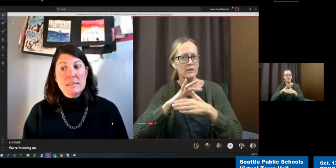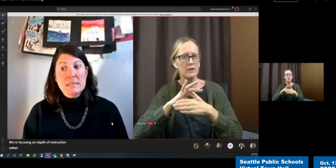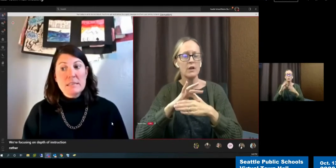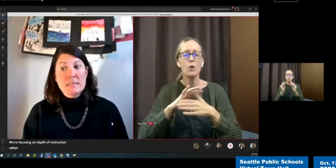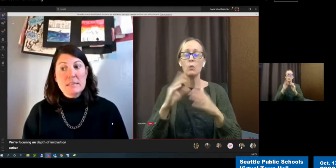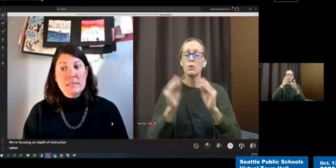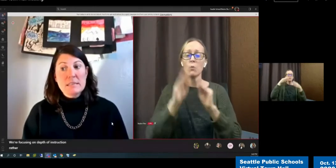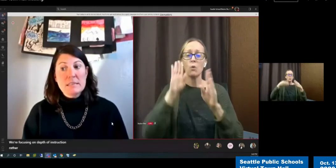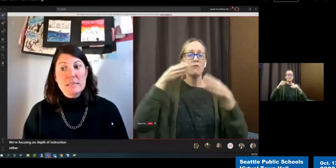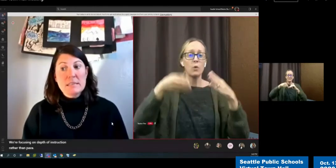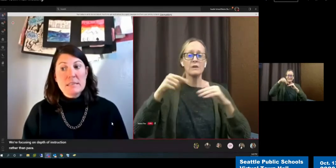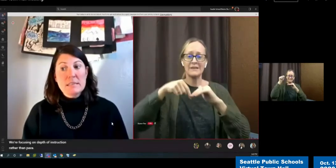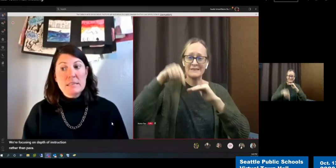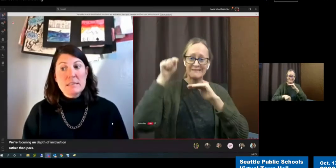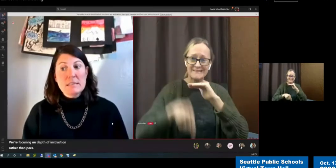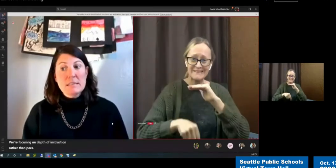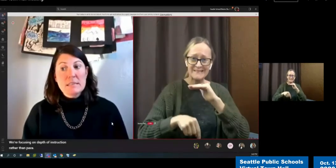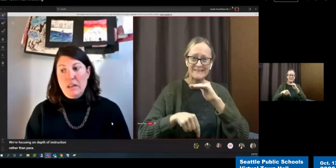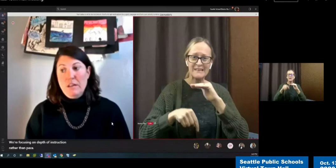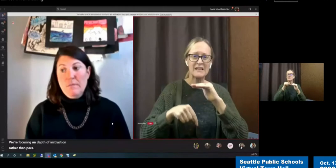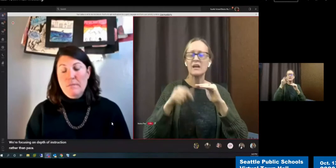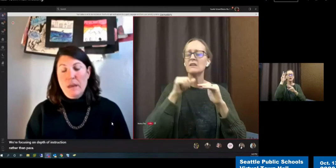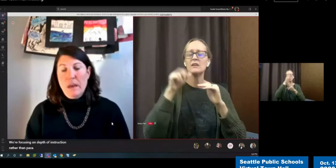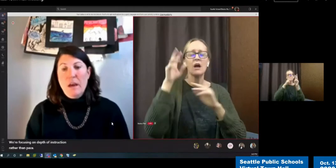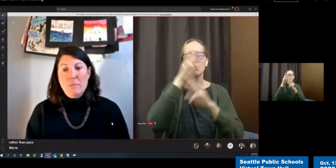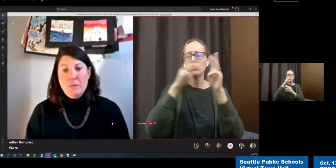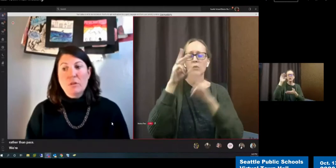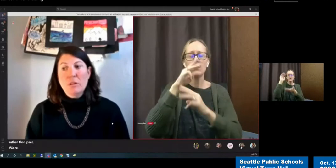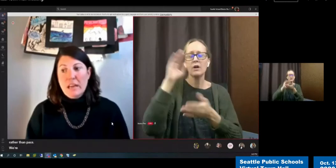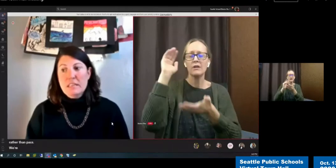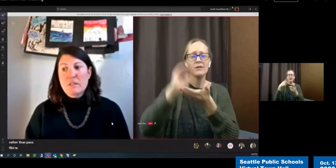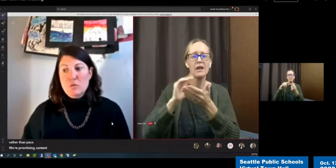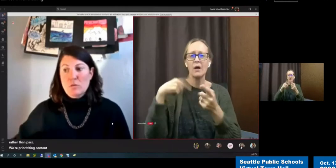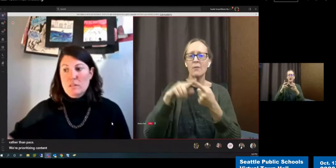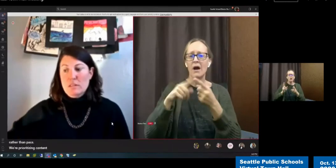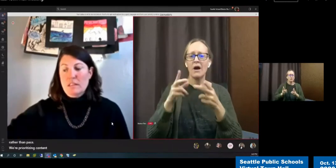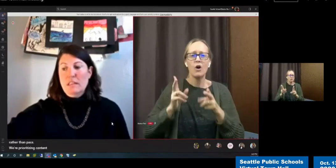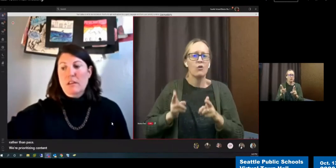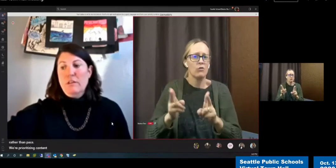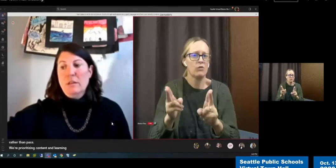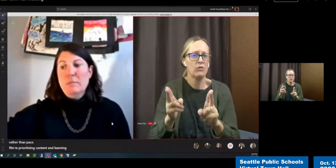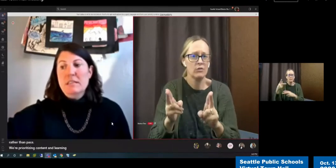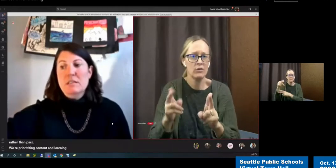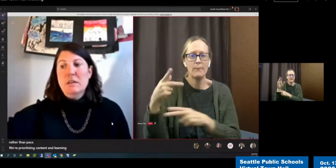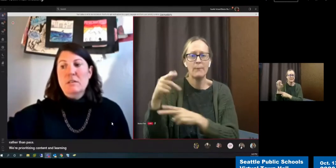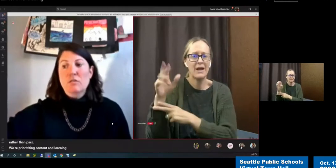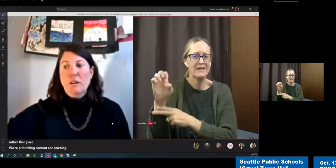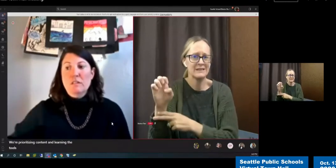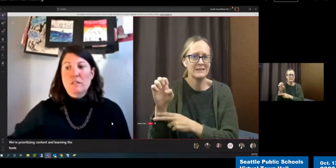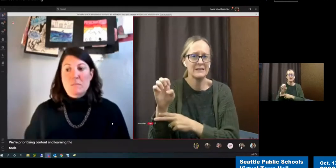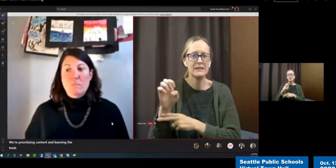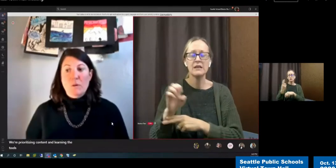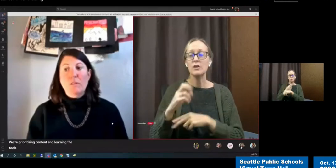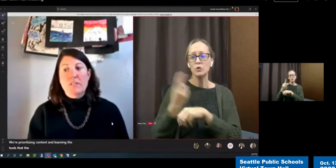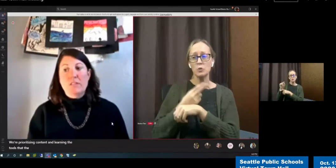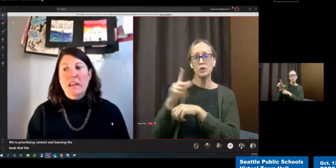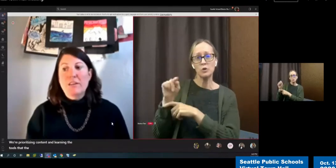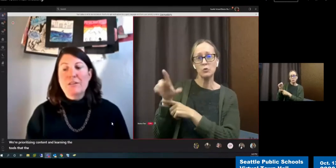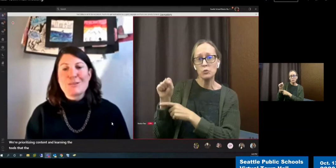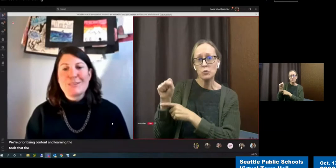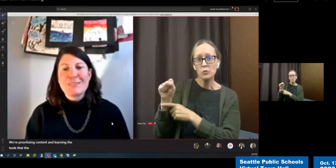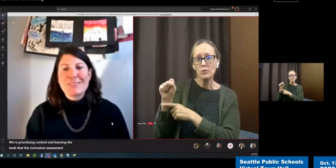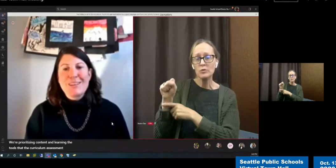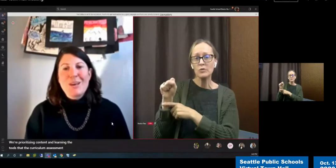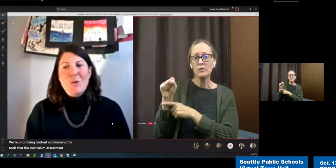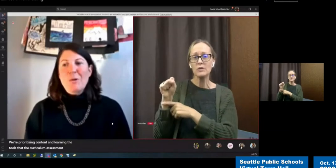We are prioritizing content and learning, utilizing the tools that the curriculum assessment and instruction team built for educators.